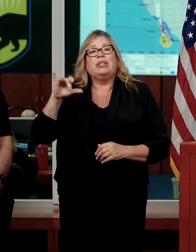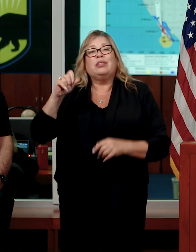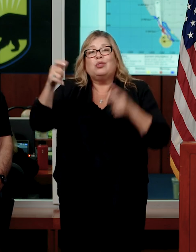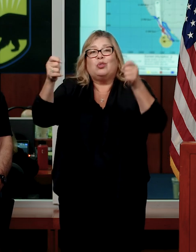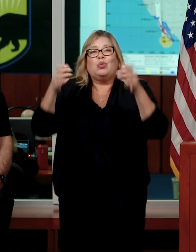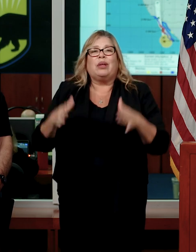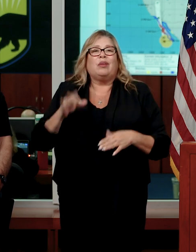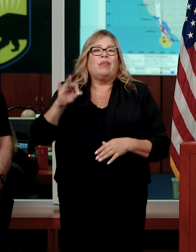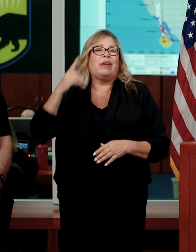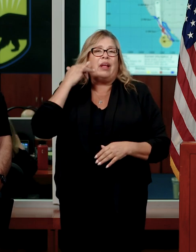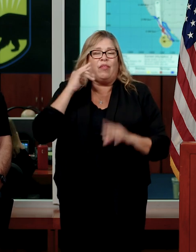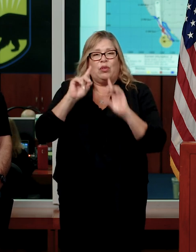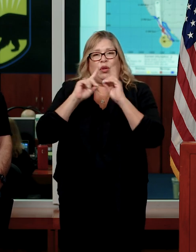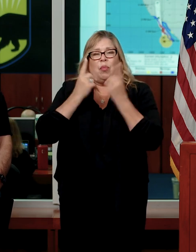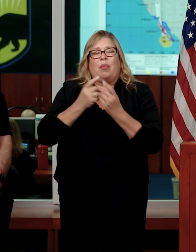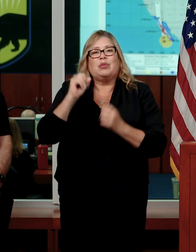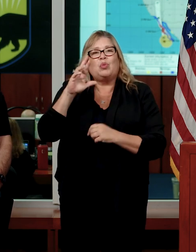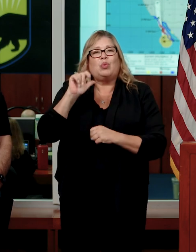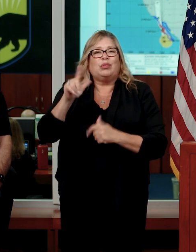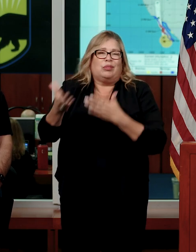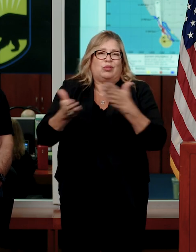Social Services. Director Johnson.